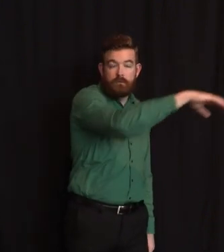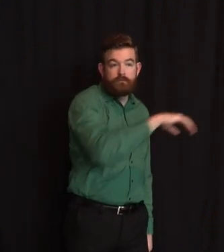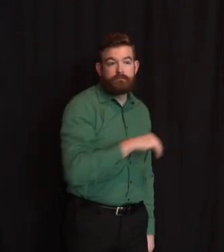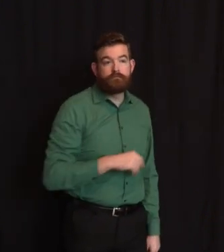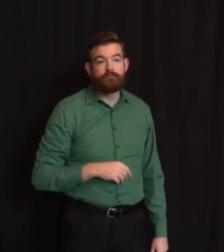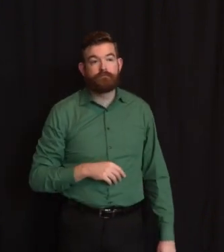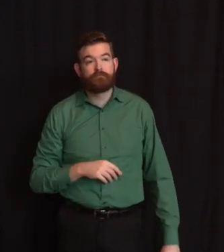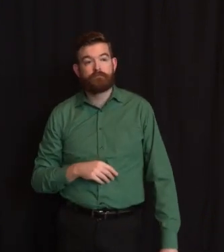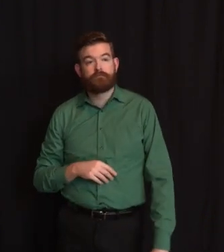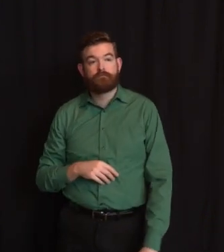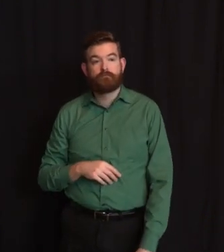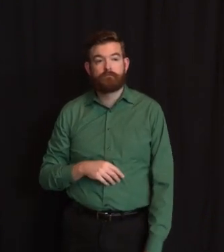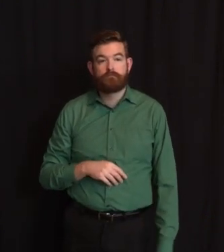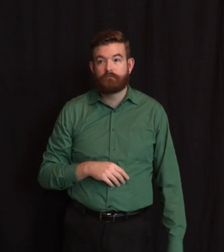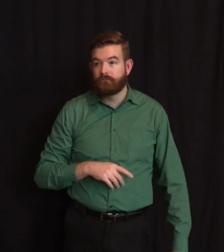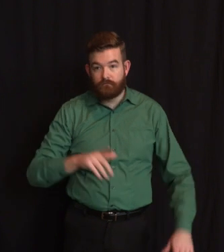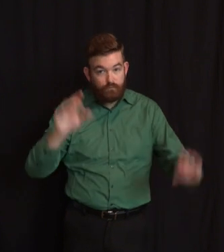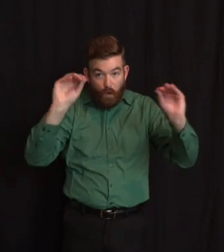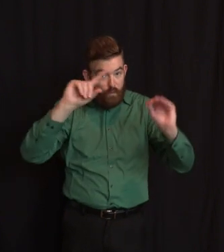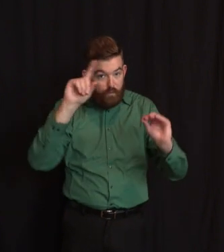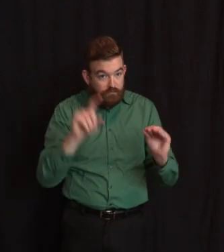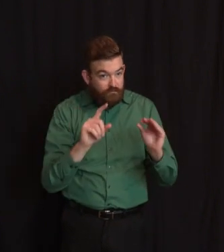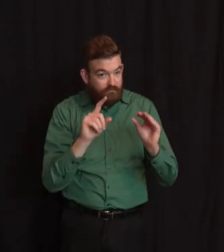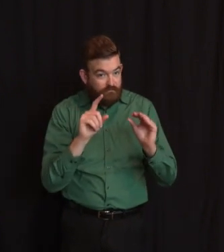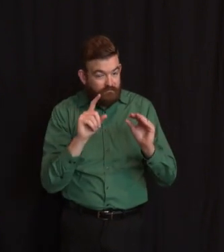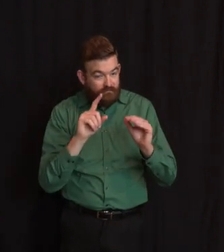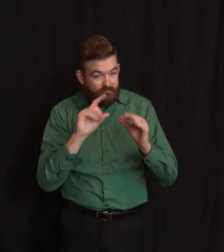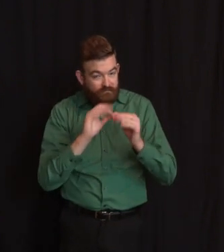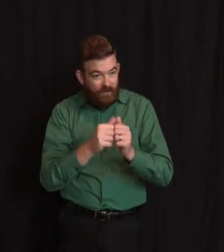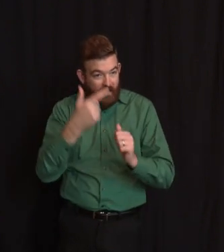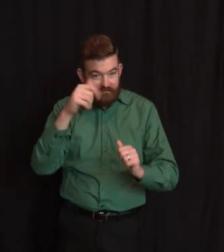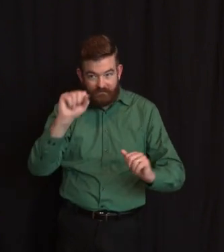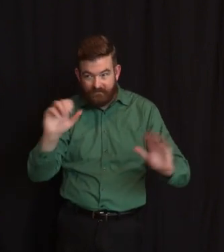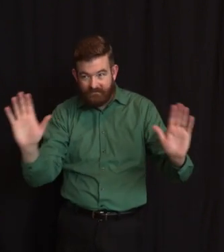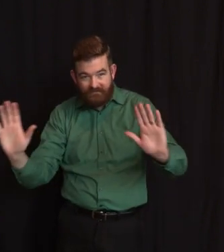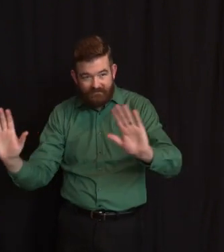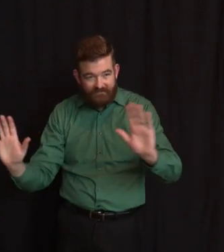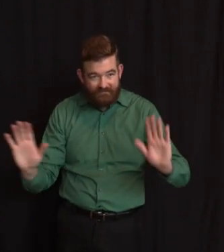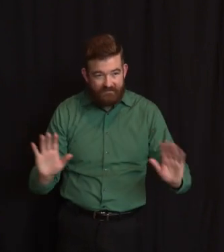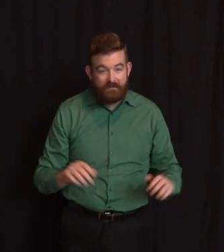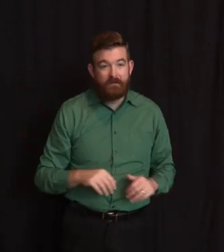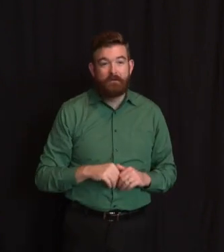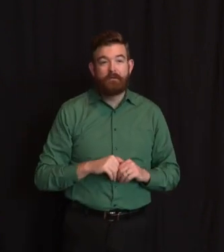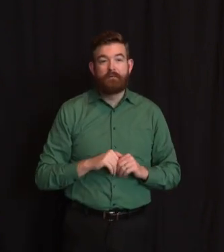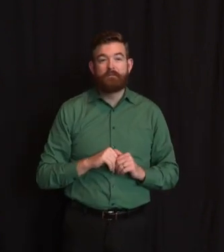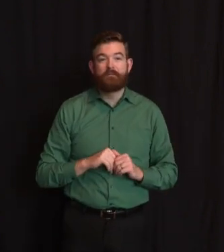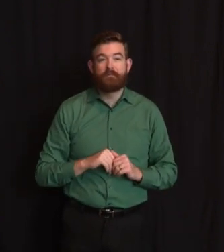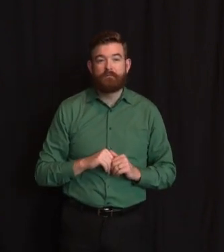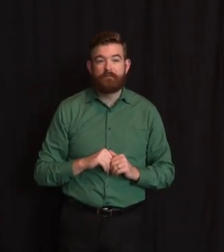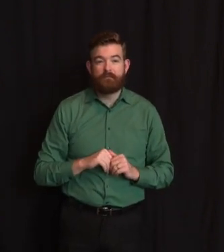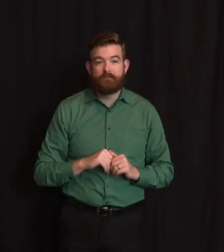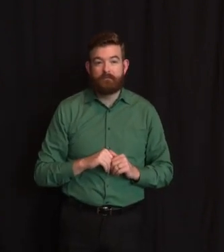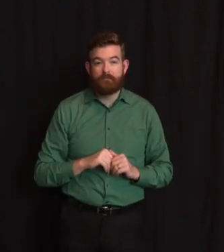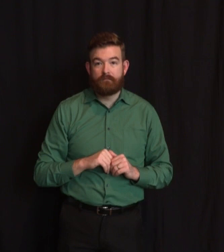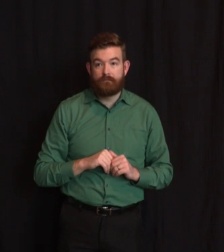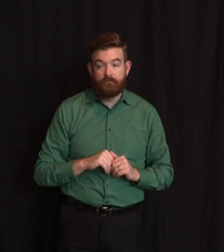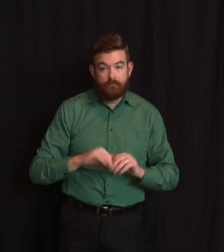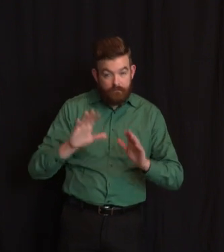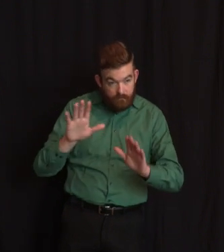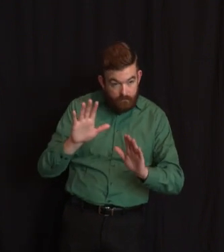peak in either hospitalizations or cases yet, right? I don't think we know, right? I would think in the north we have seen the peak and we have not seen it in central